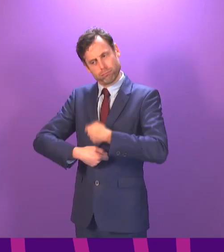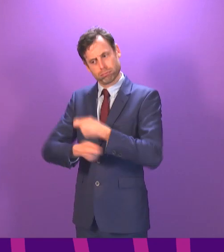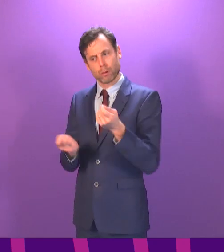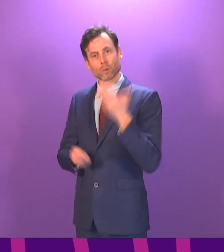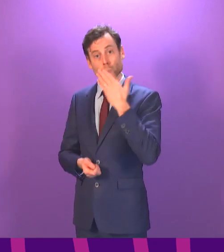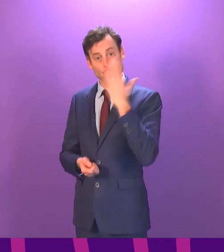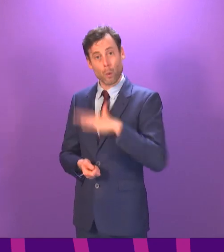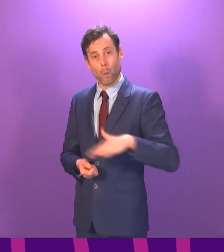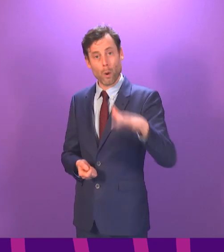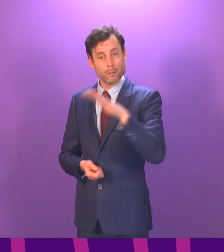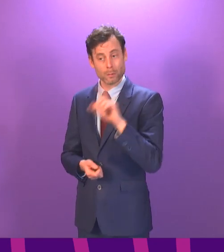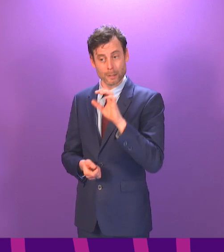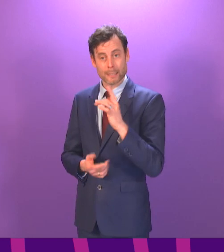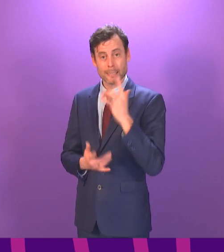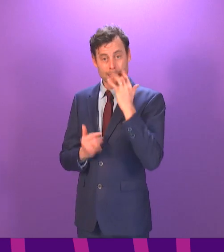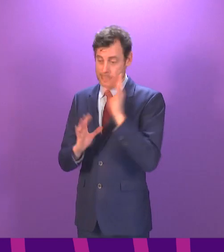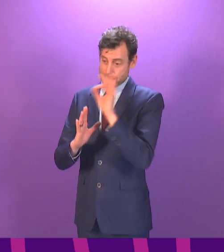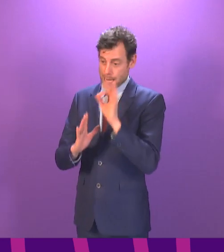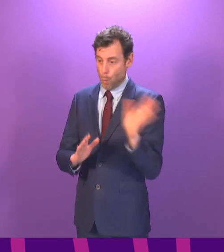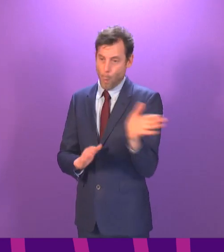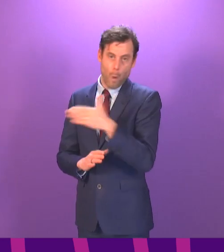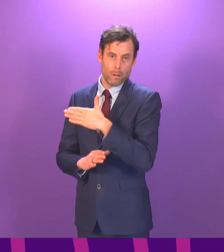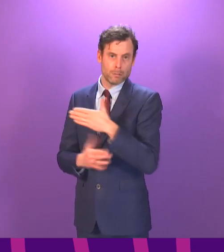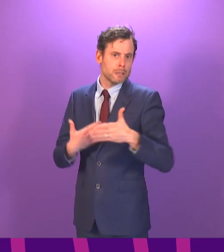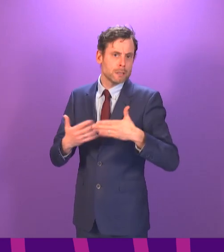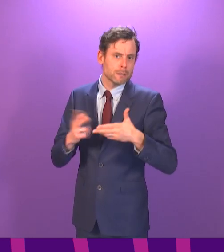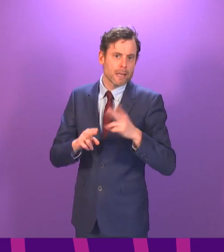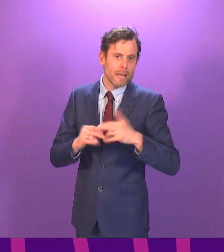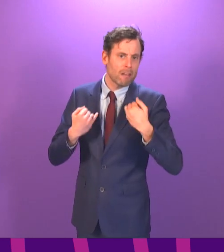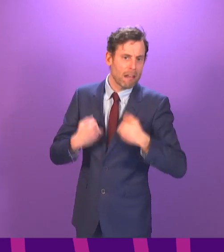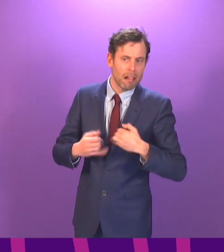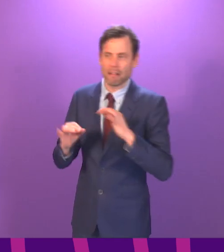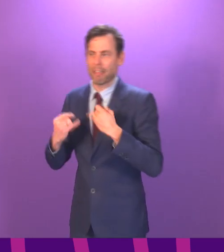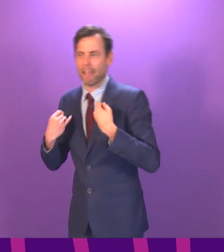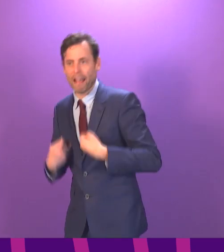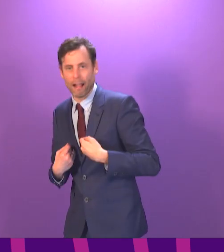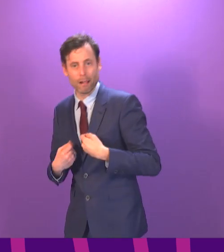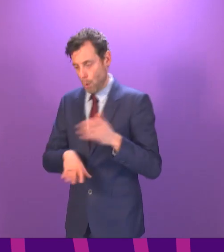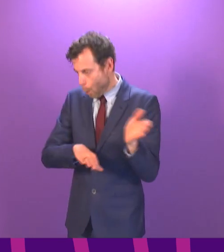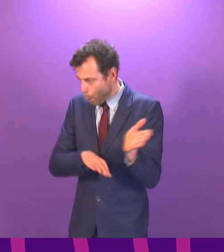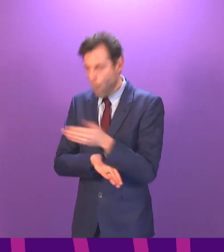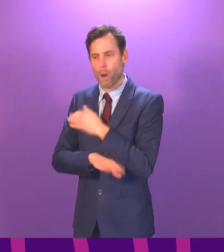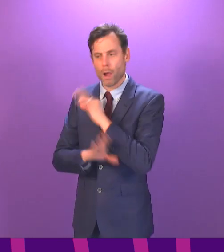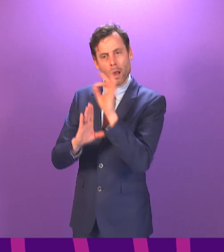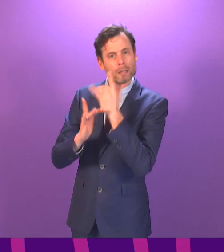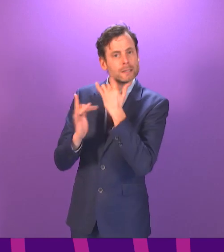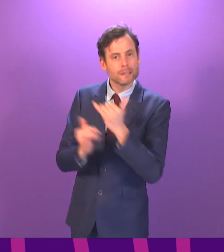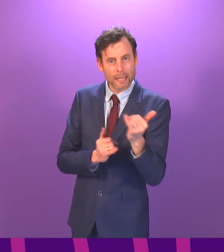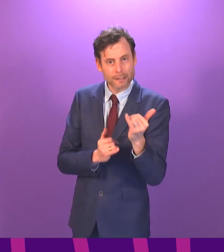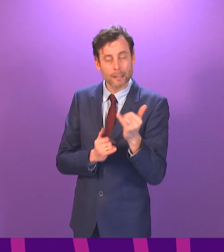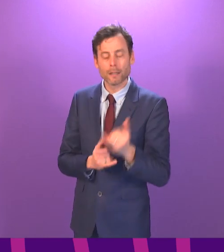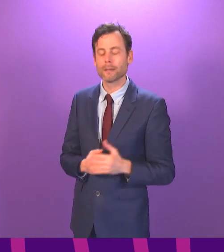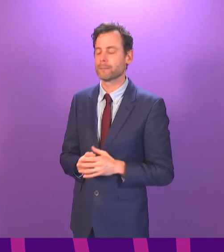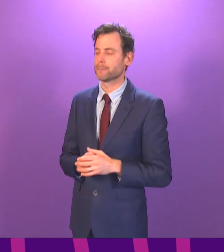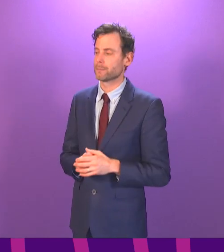schools, literally that's in progress as we speak right now in advance of some gradual phased return to school, we hope,